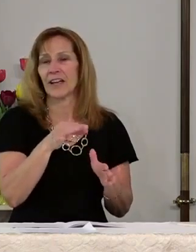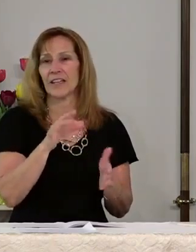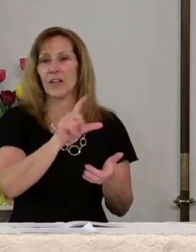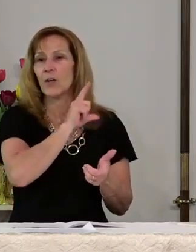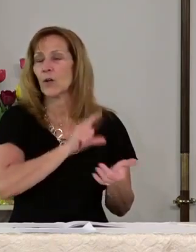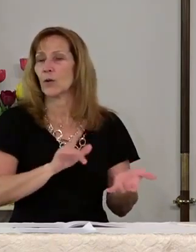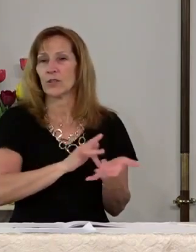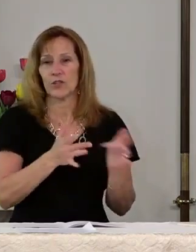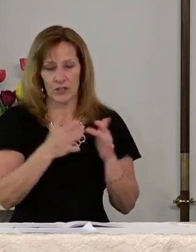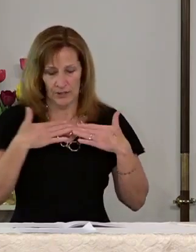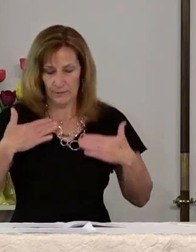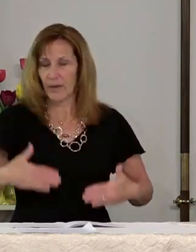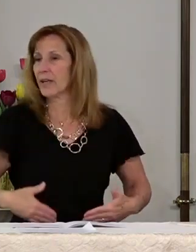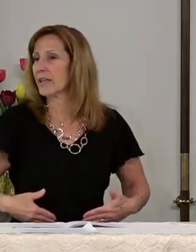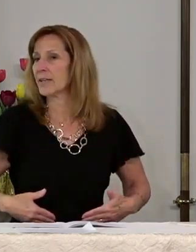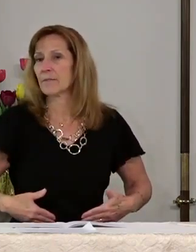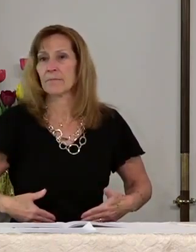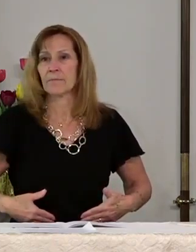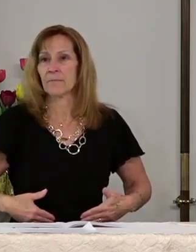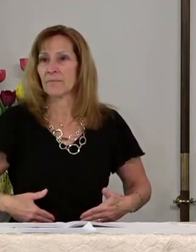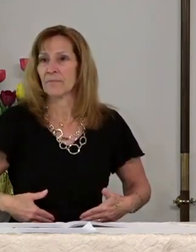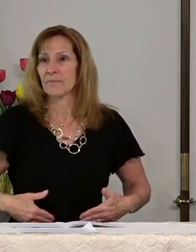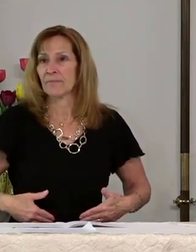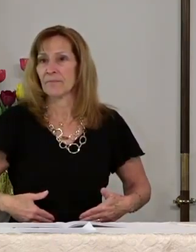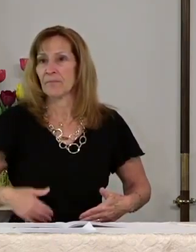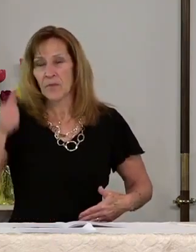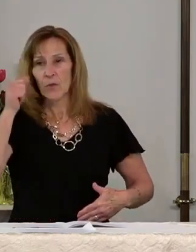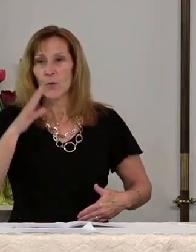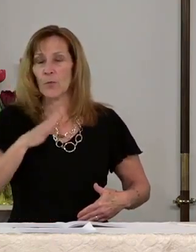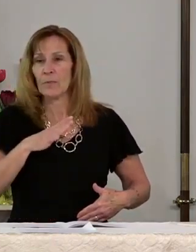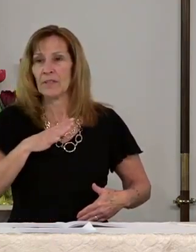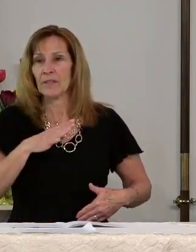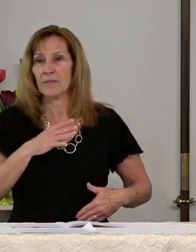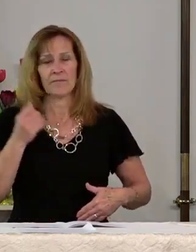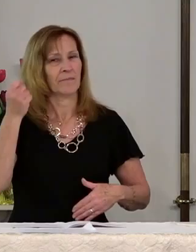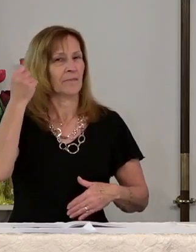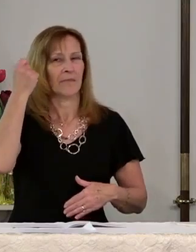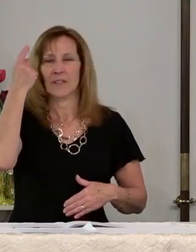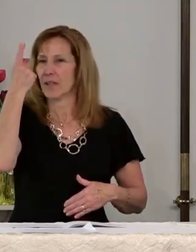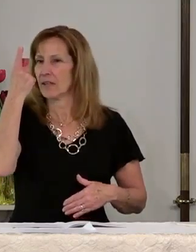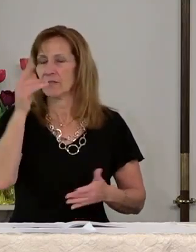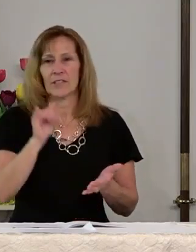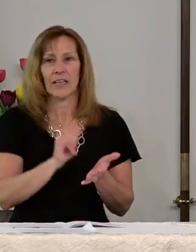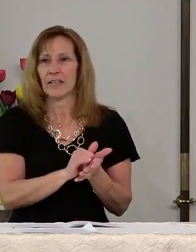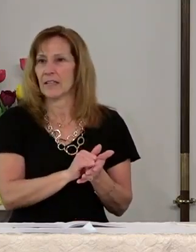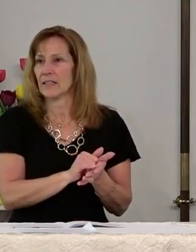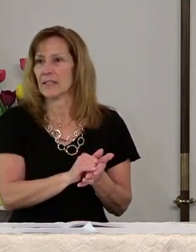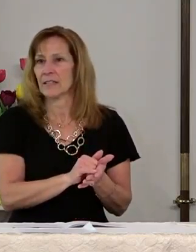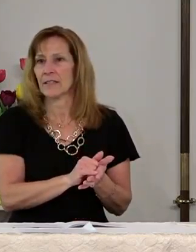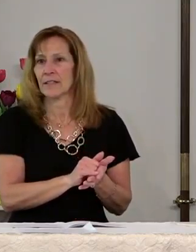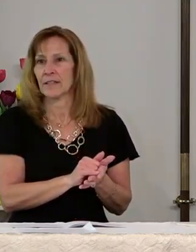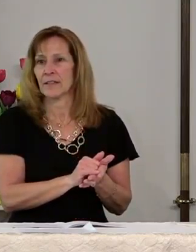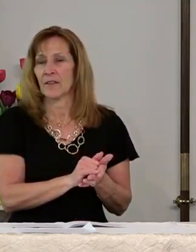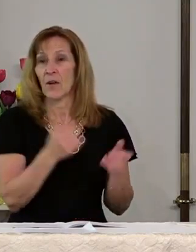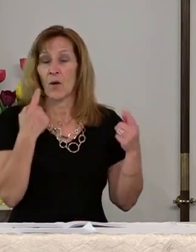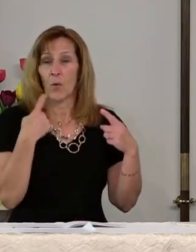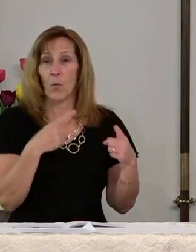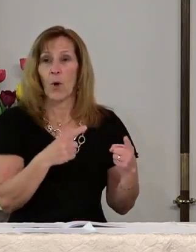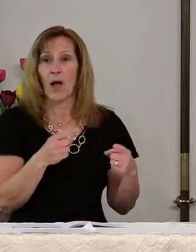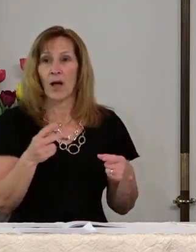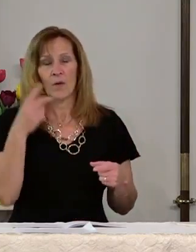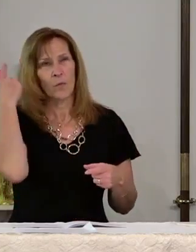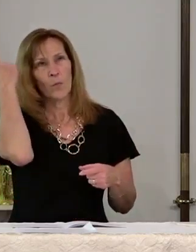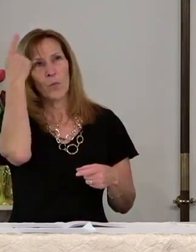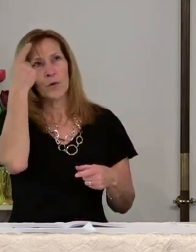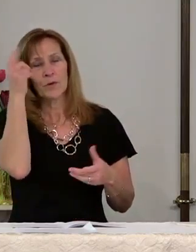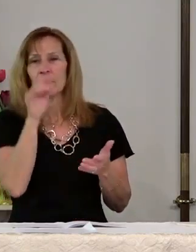Jesus' body. The women did not understand this. While they were wondering